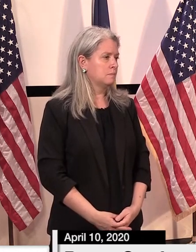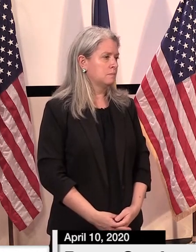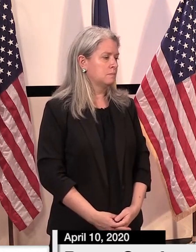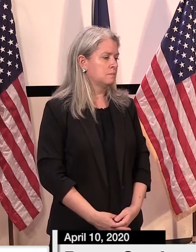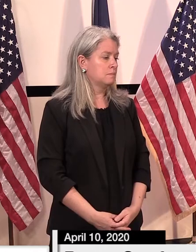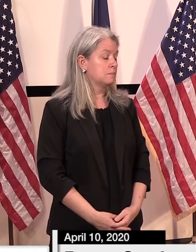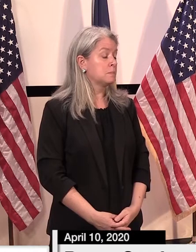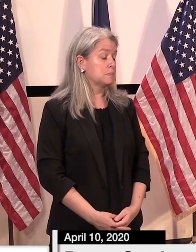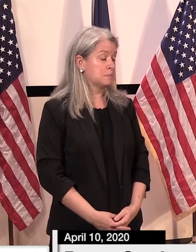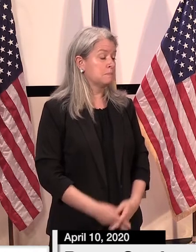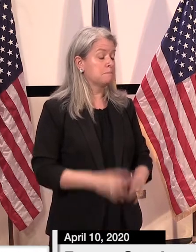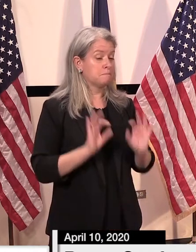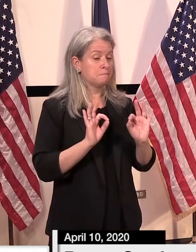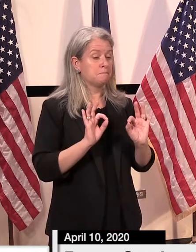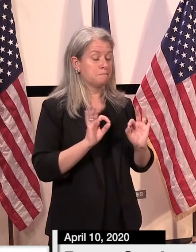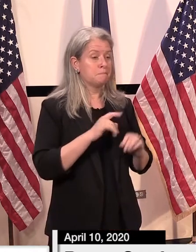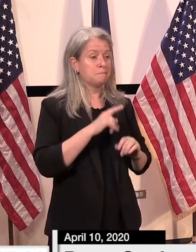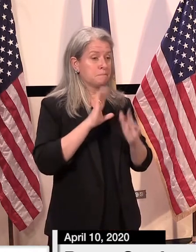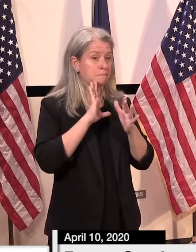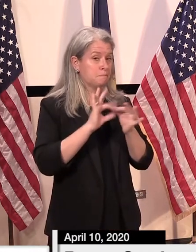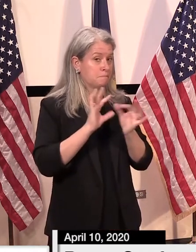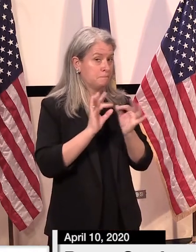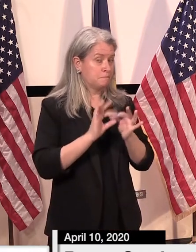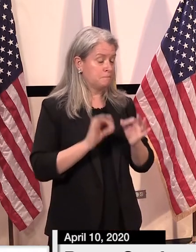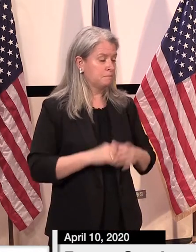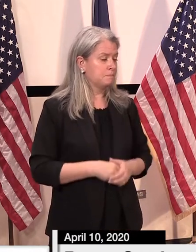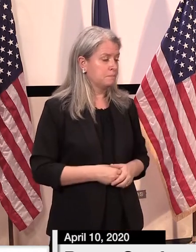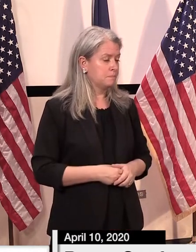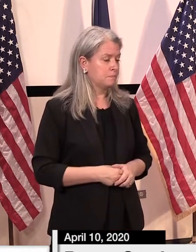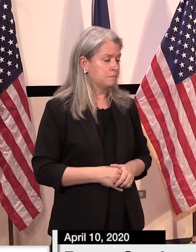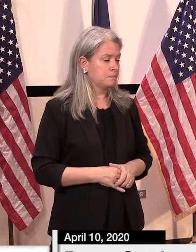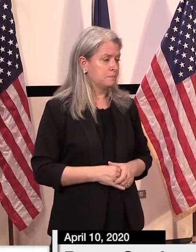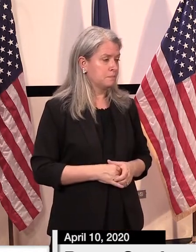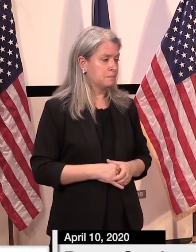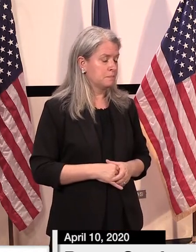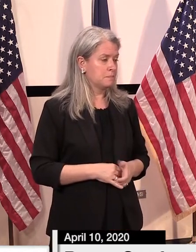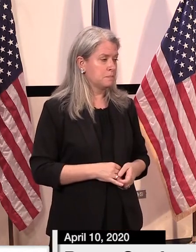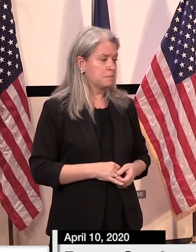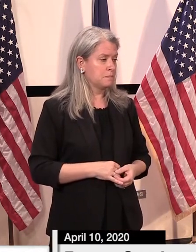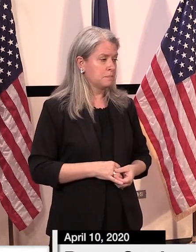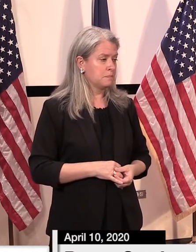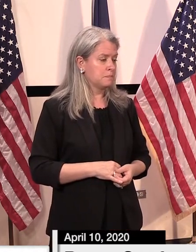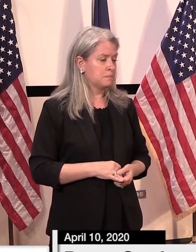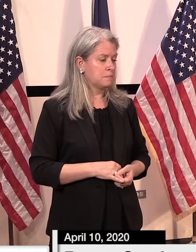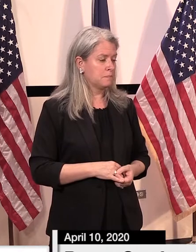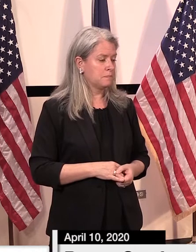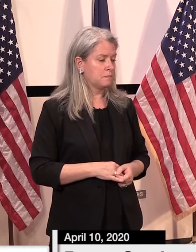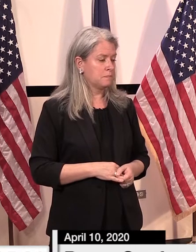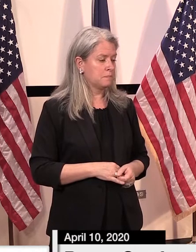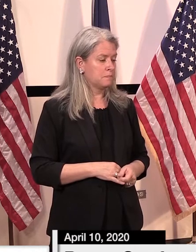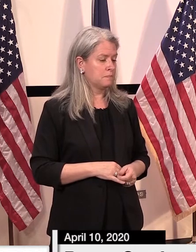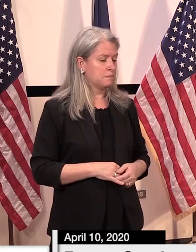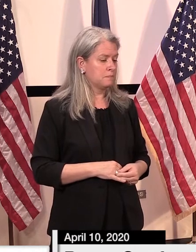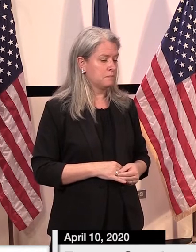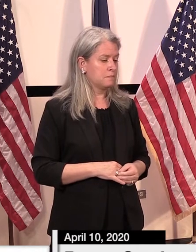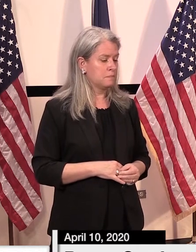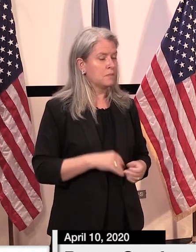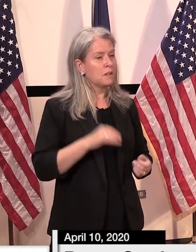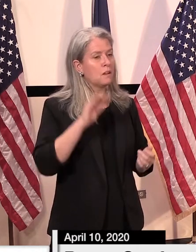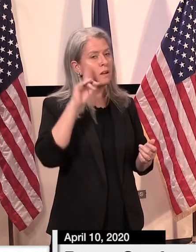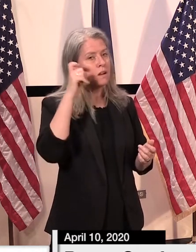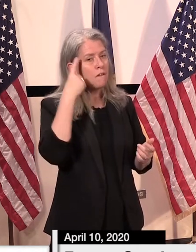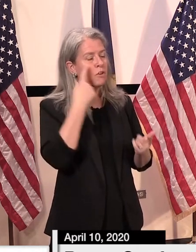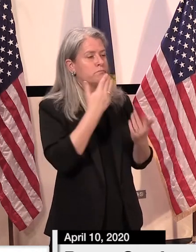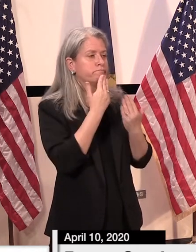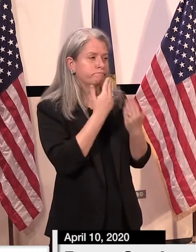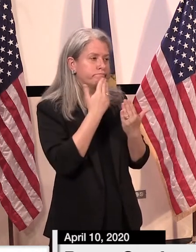Can you all hear me? We can. Oh, great. Um, governor, it's, it's a pleasure again to, to listen to you update